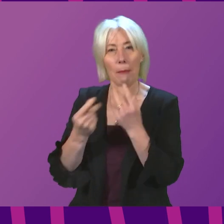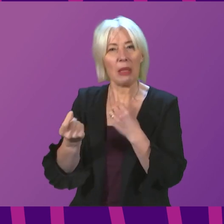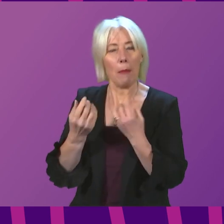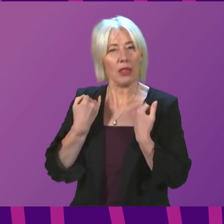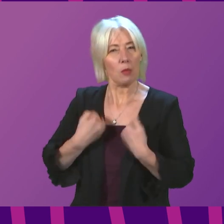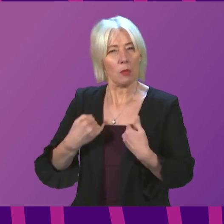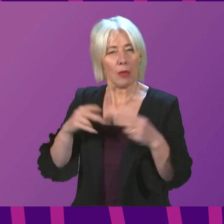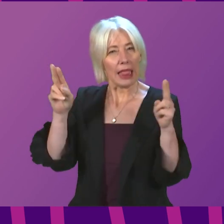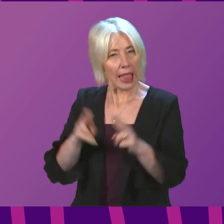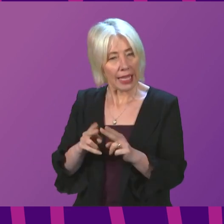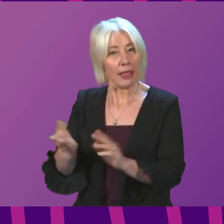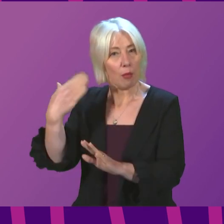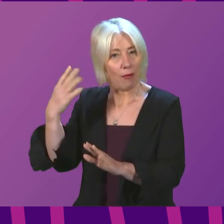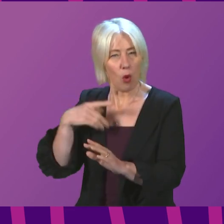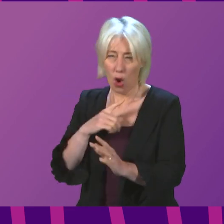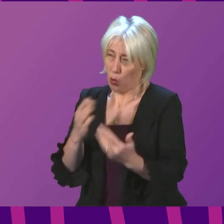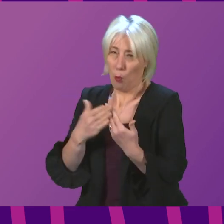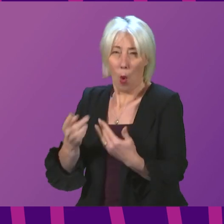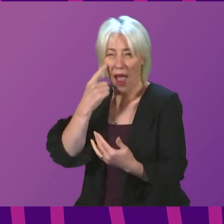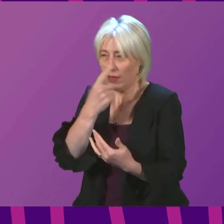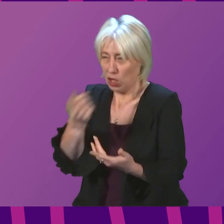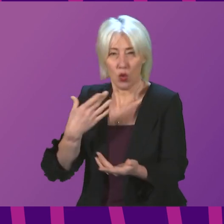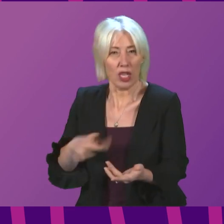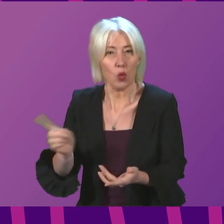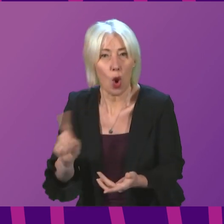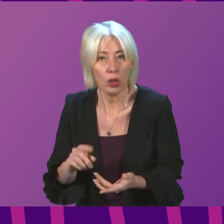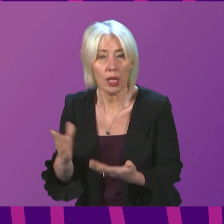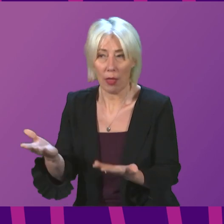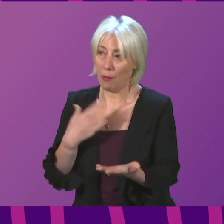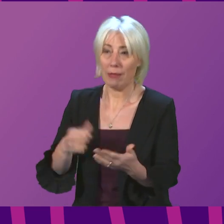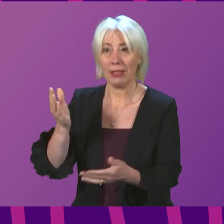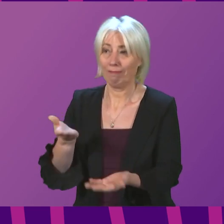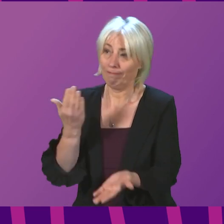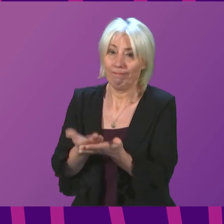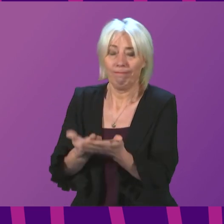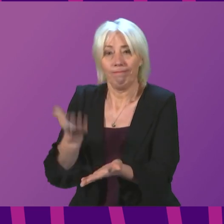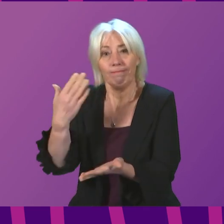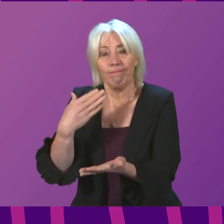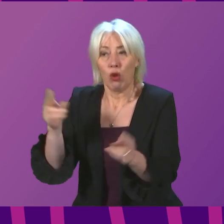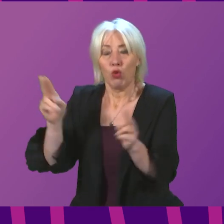do you need to take the steps on self-isolation that we have been calling for for weeks? The First Minister